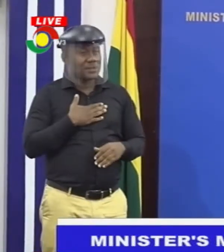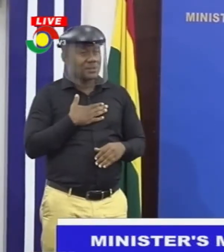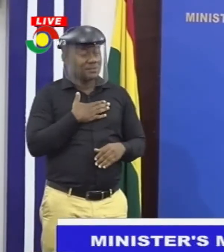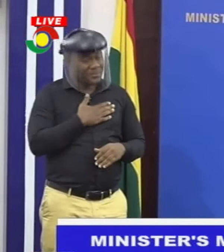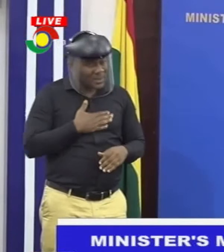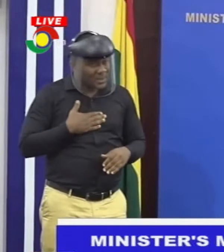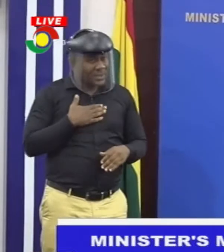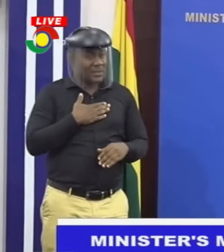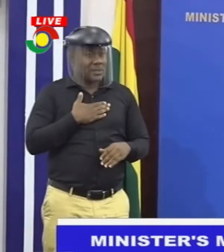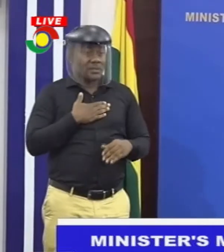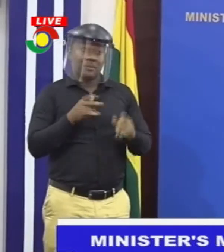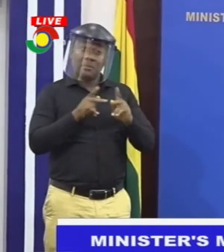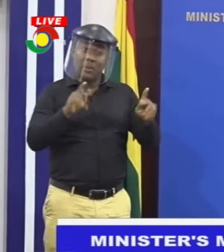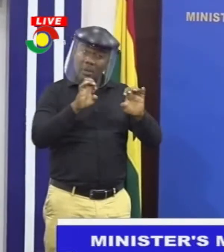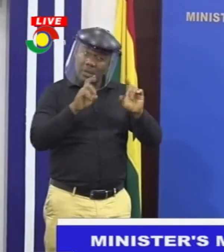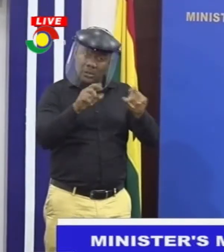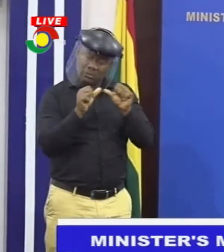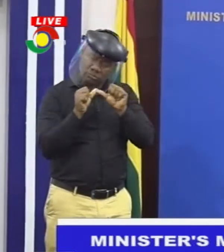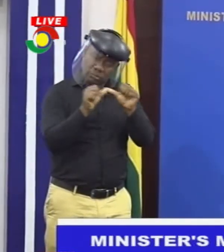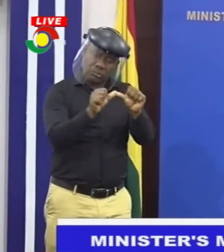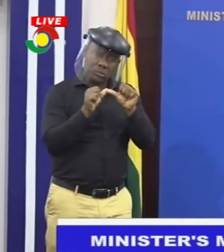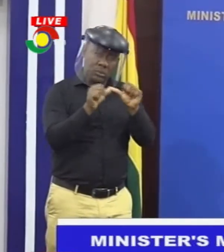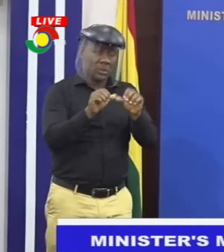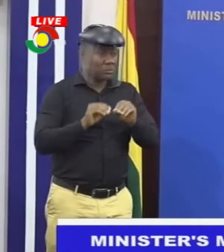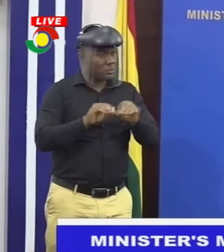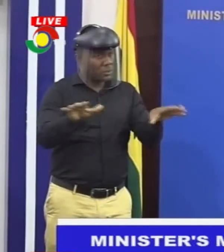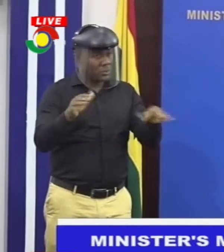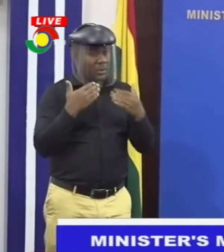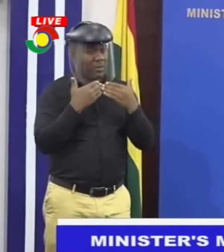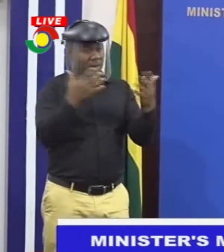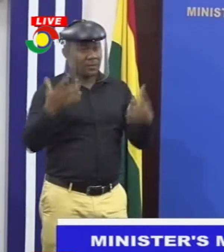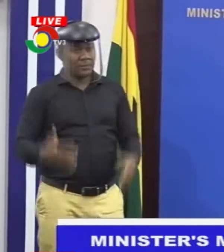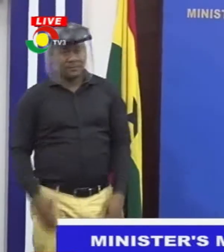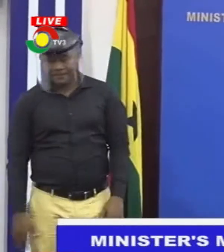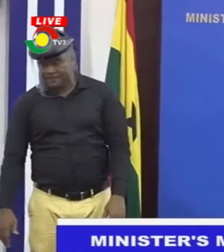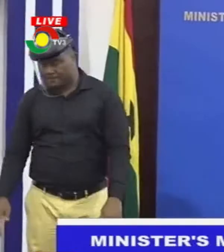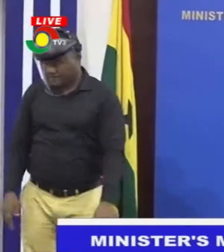on the public education on COVID-19. Thank you very much.